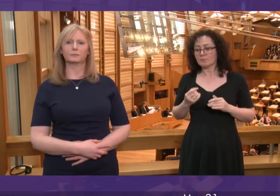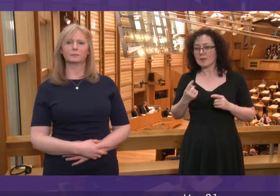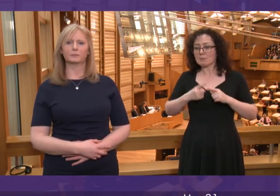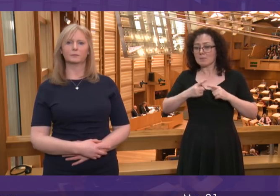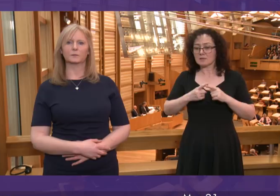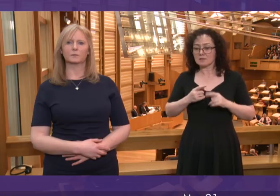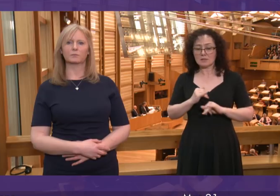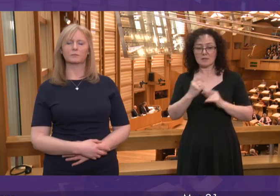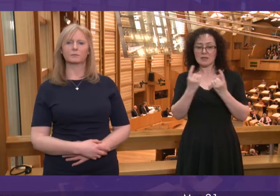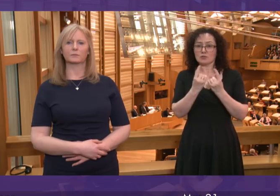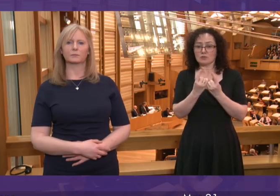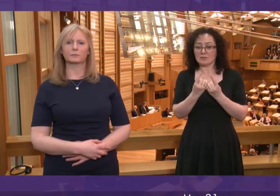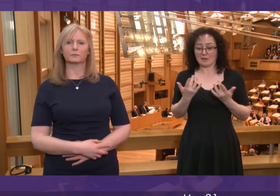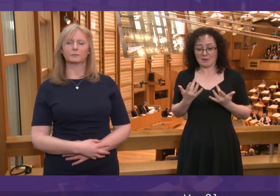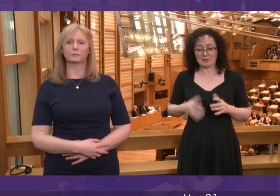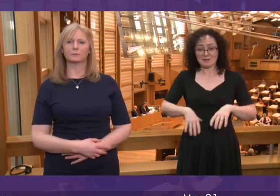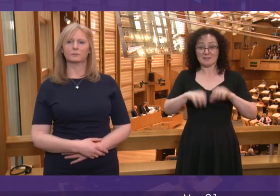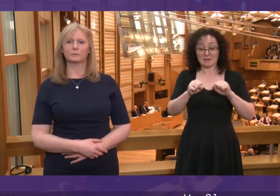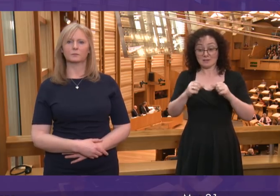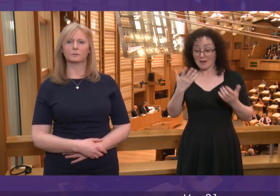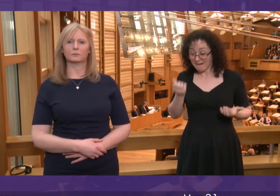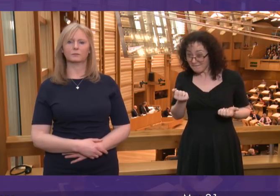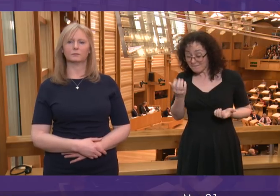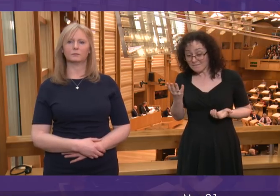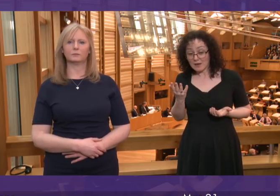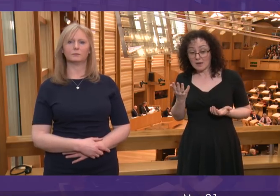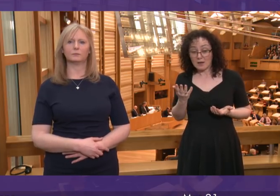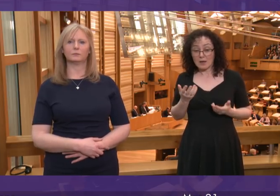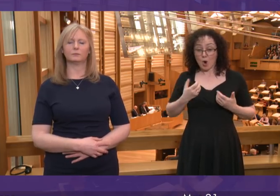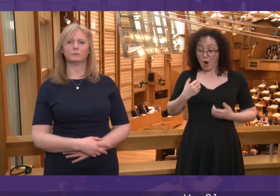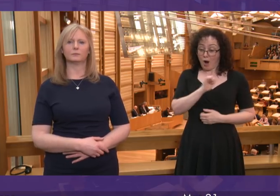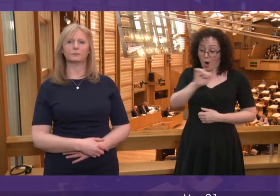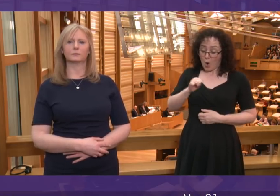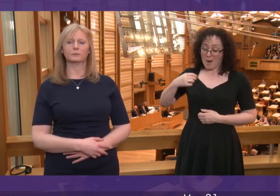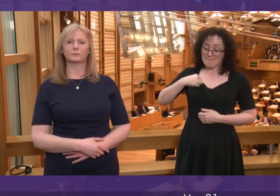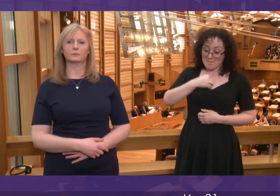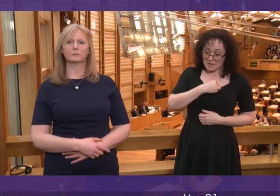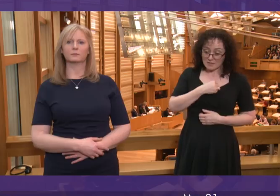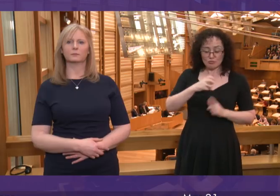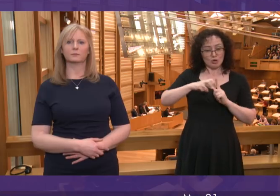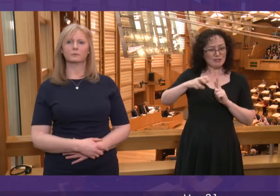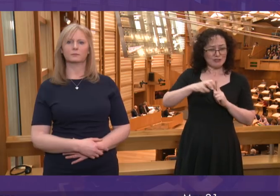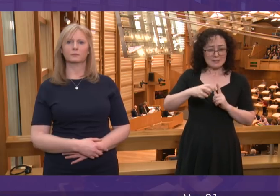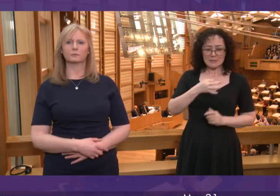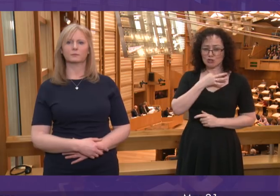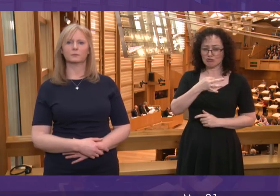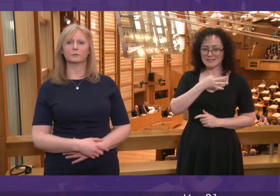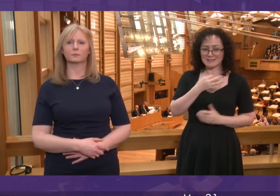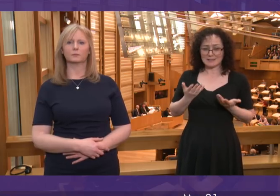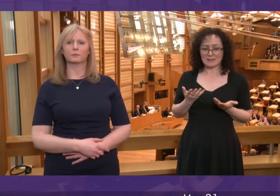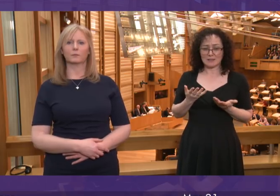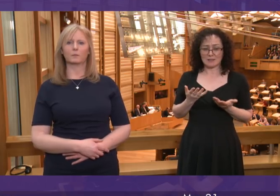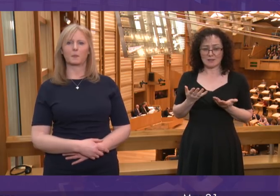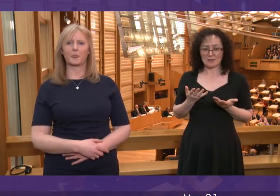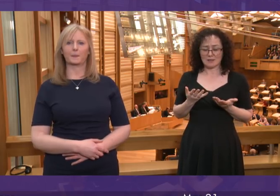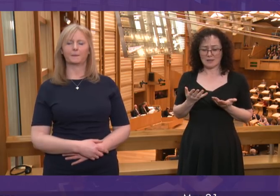Medicines, food supply chains, transport, all at risk. Does the First Minister agree with me that no serious Prime Minister